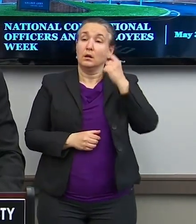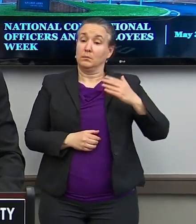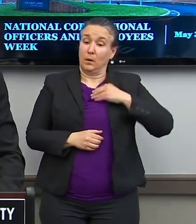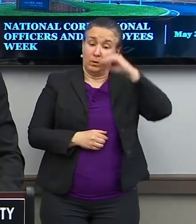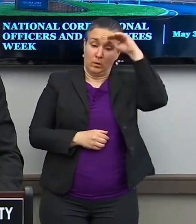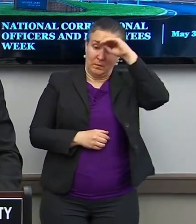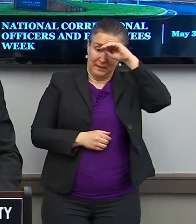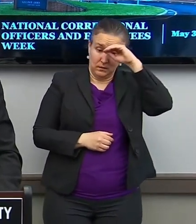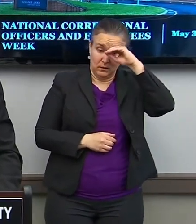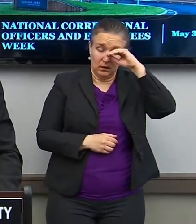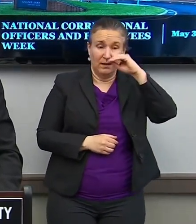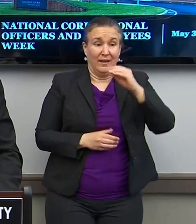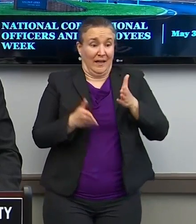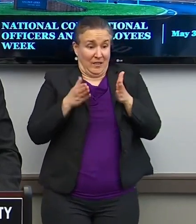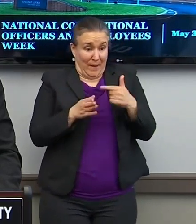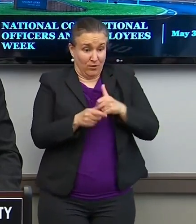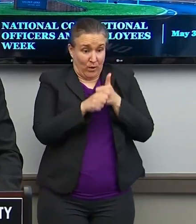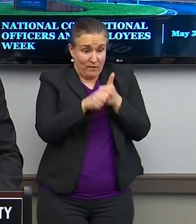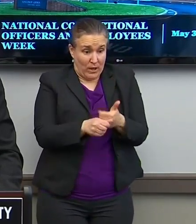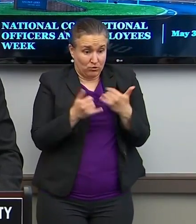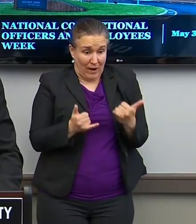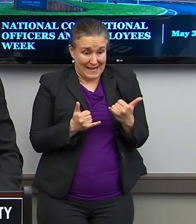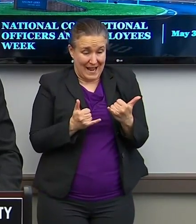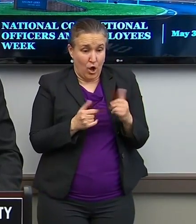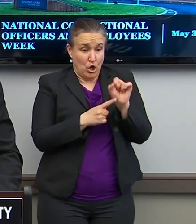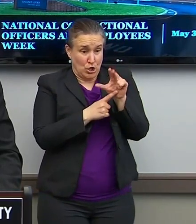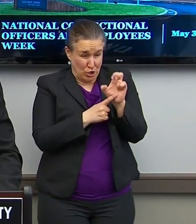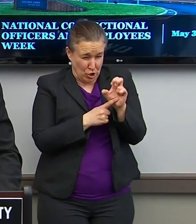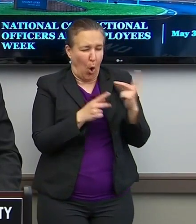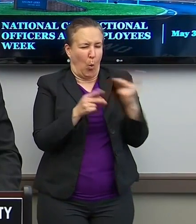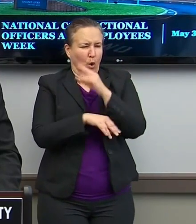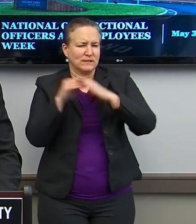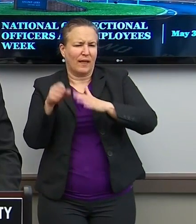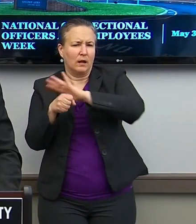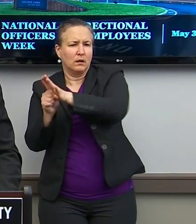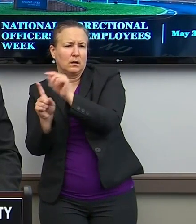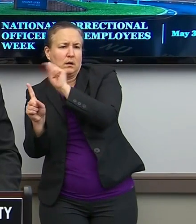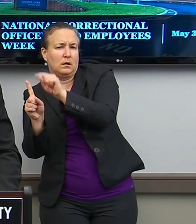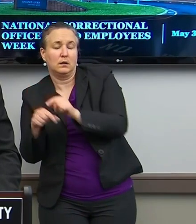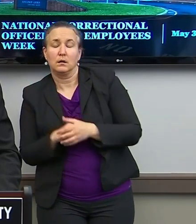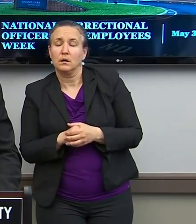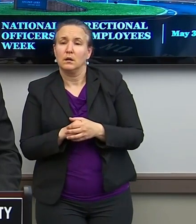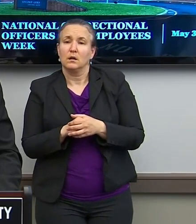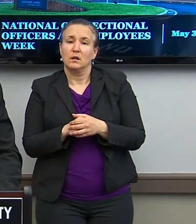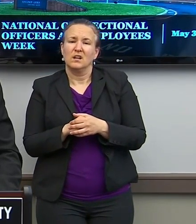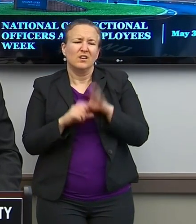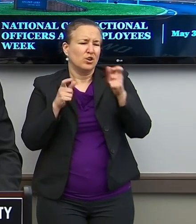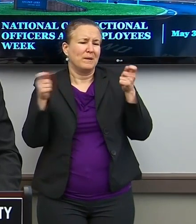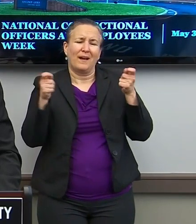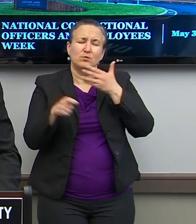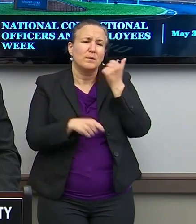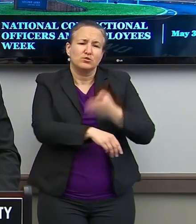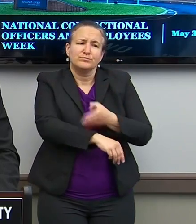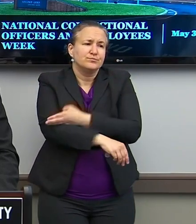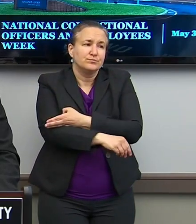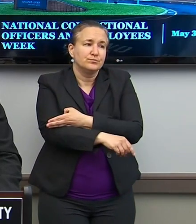that the course we're on and this cure is worse than the disease. And it could be handled much better.